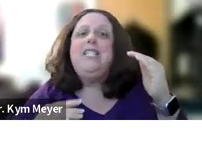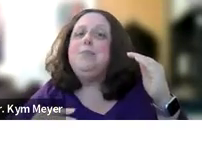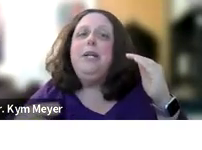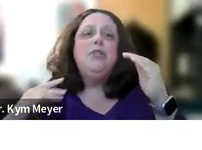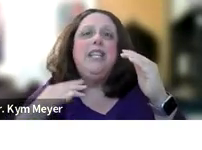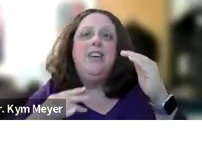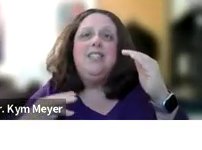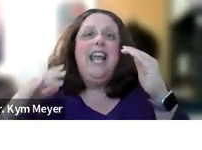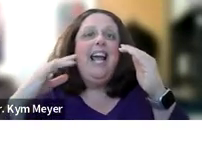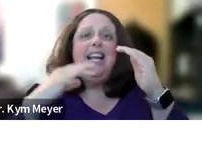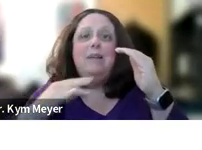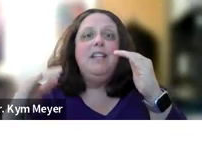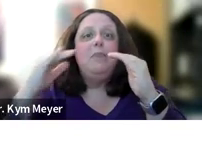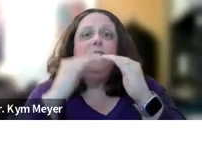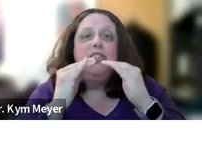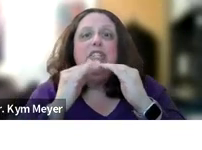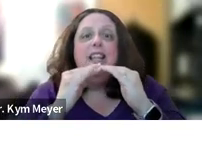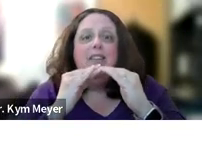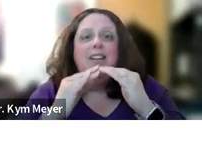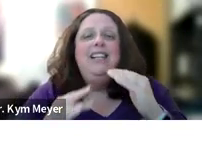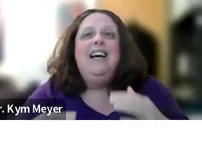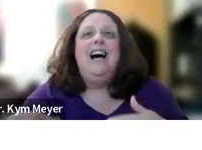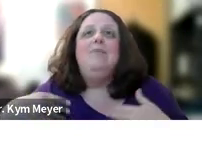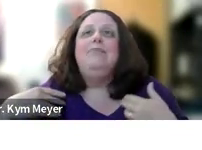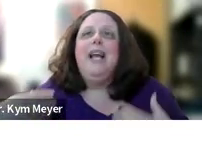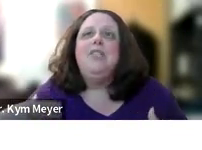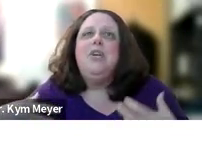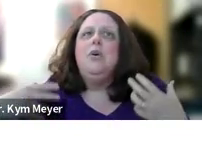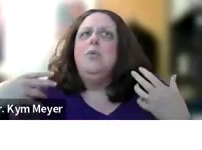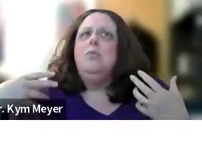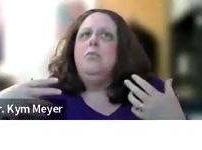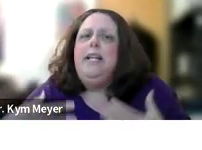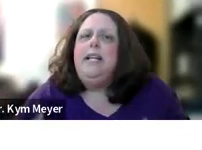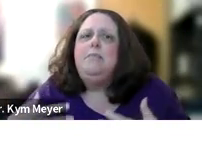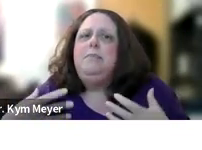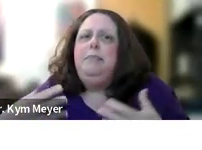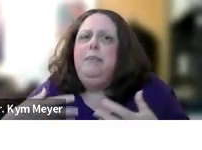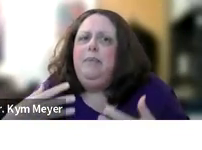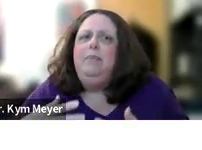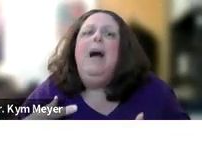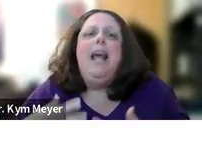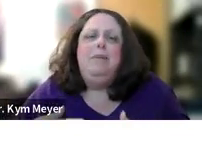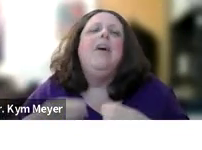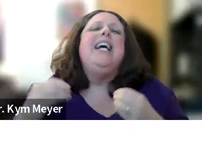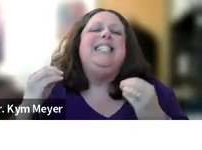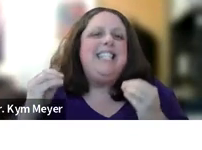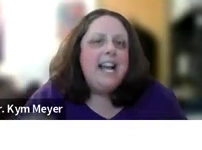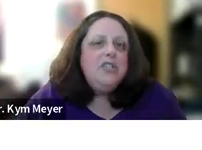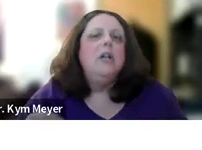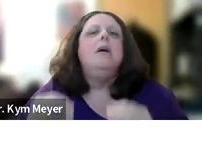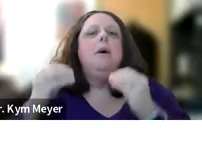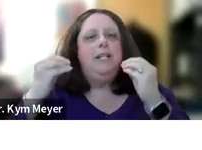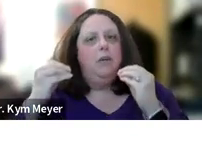they're getting very splintered skills and can't get up to that proficient level. Um, and so we need to, again, be very